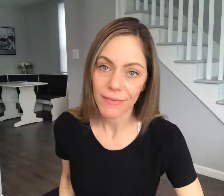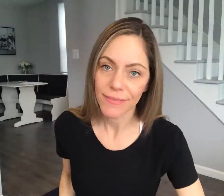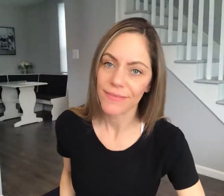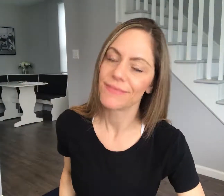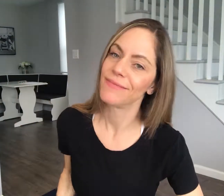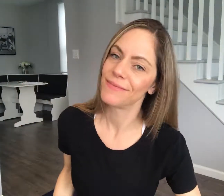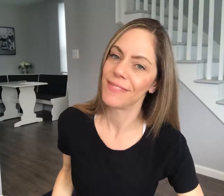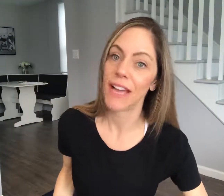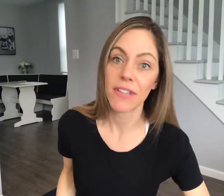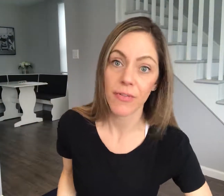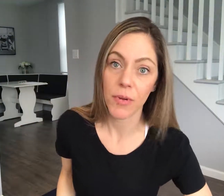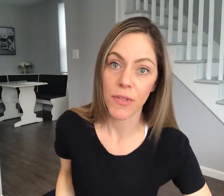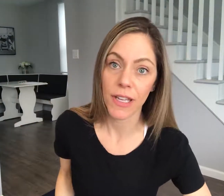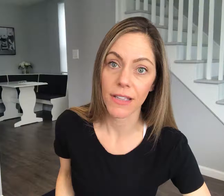have to have both I guess